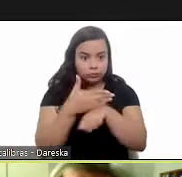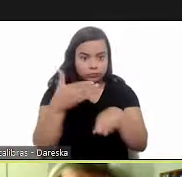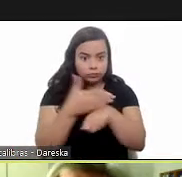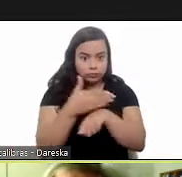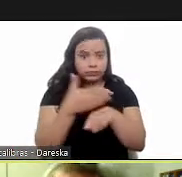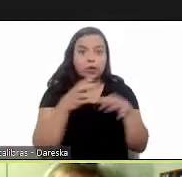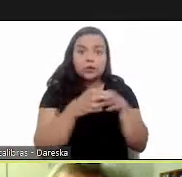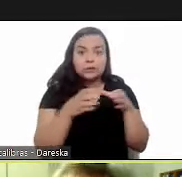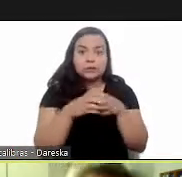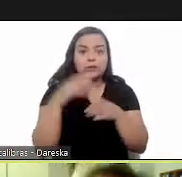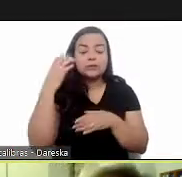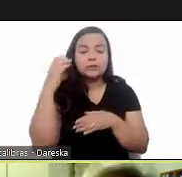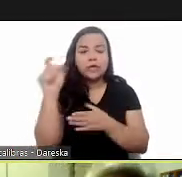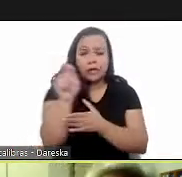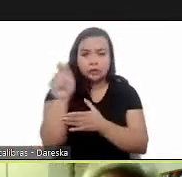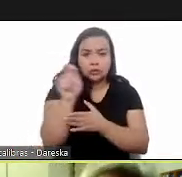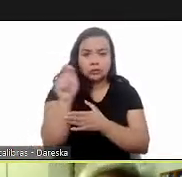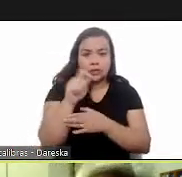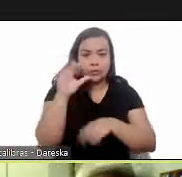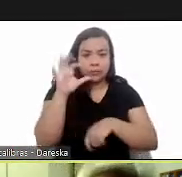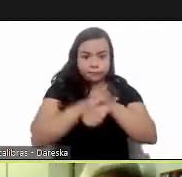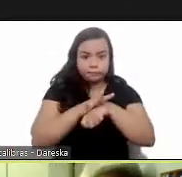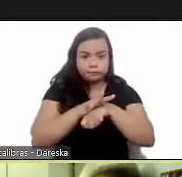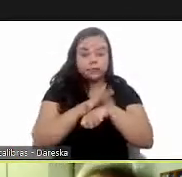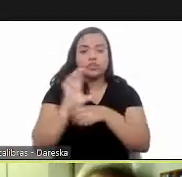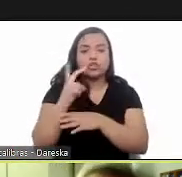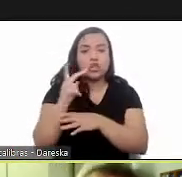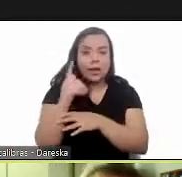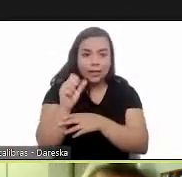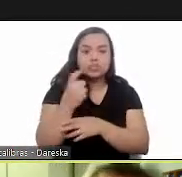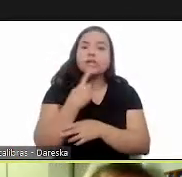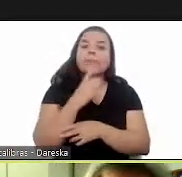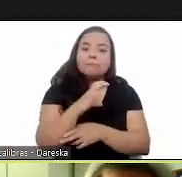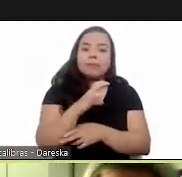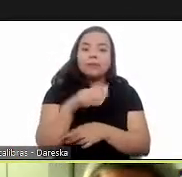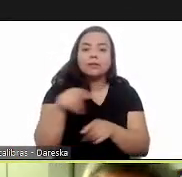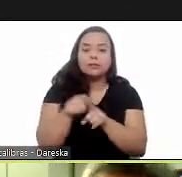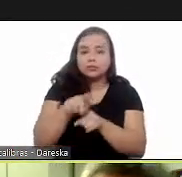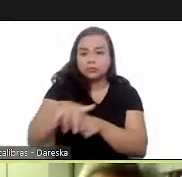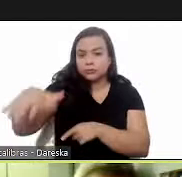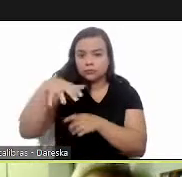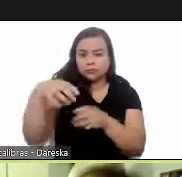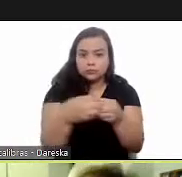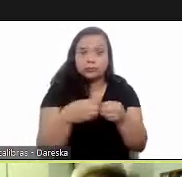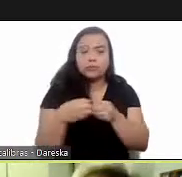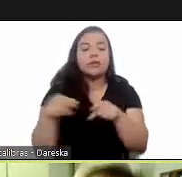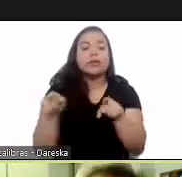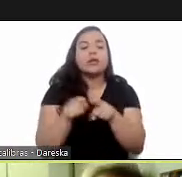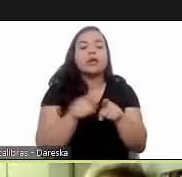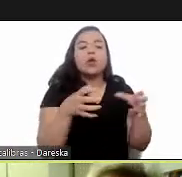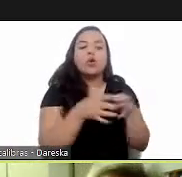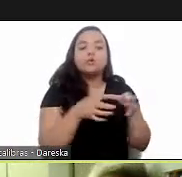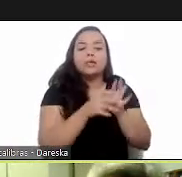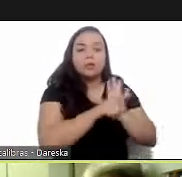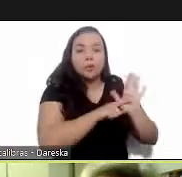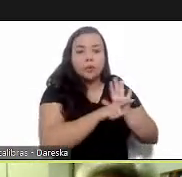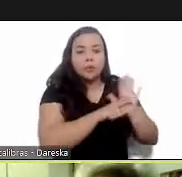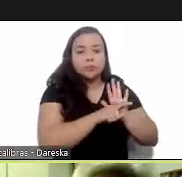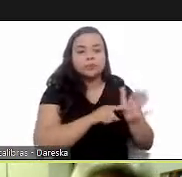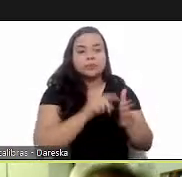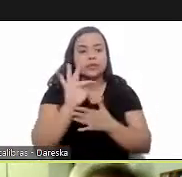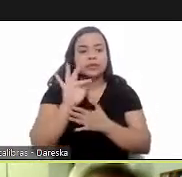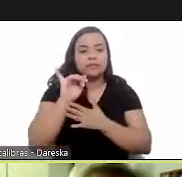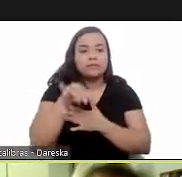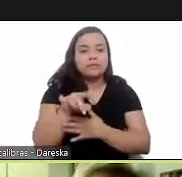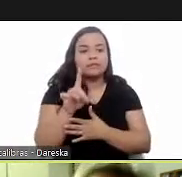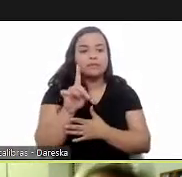scientific board of the association of persons with chagas disease in campinas and the advisory board of